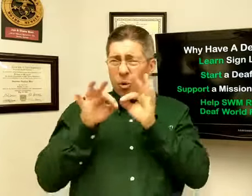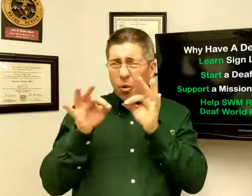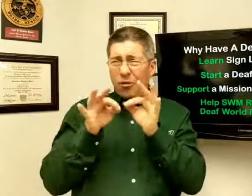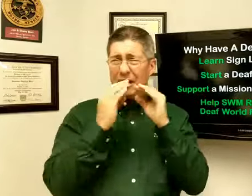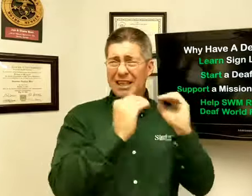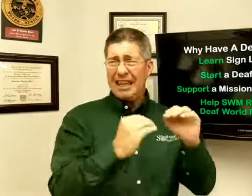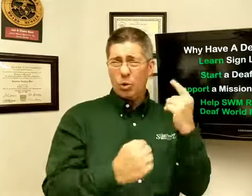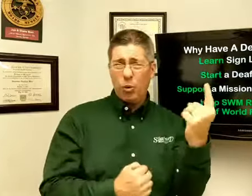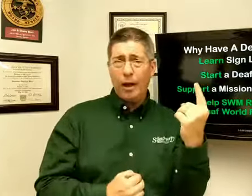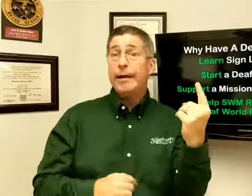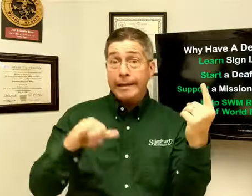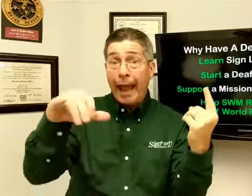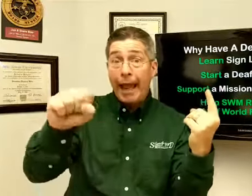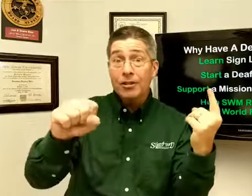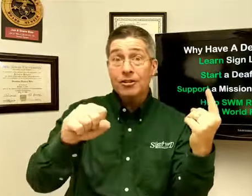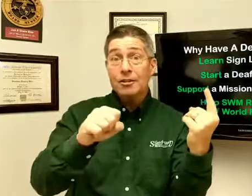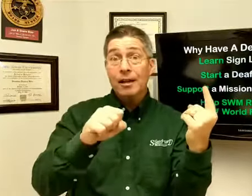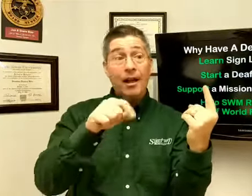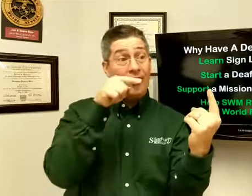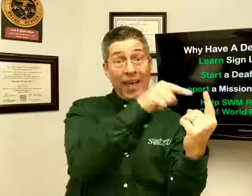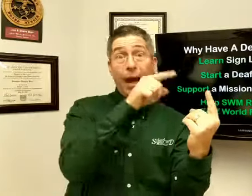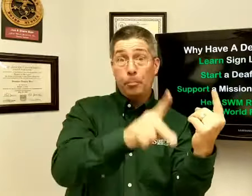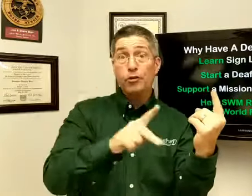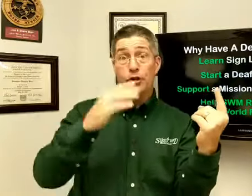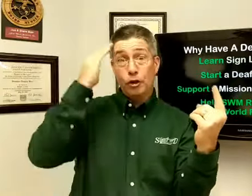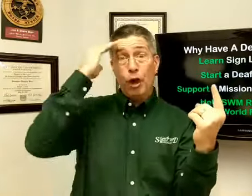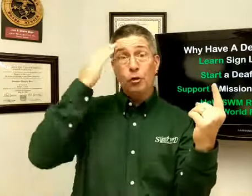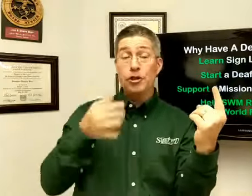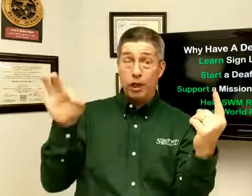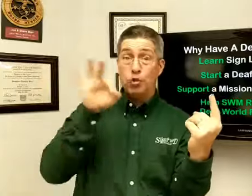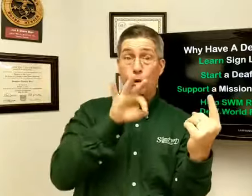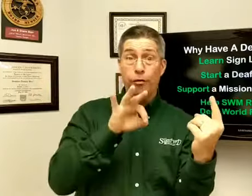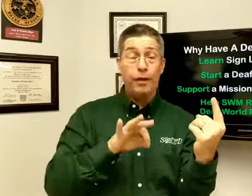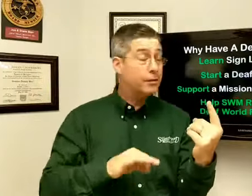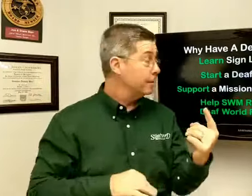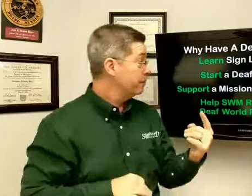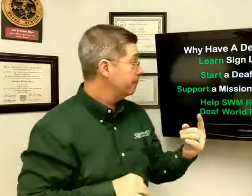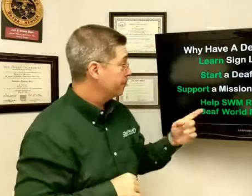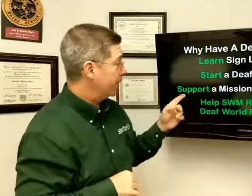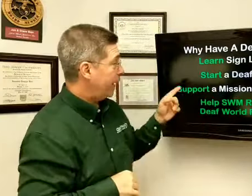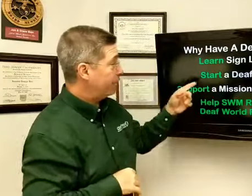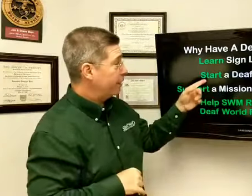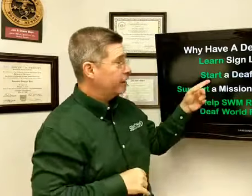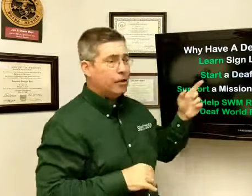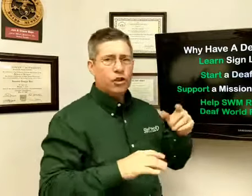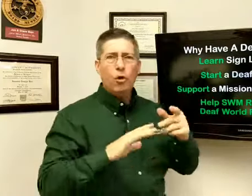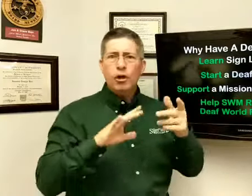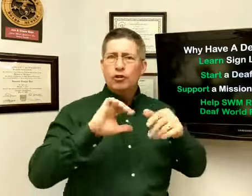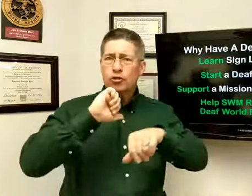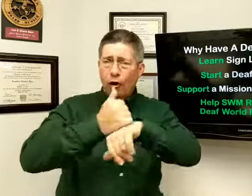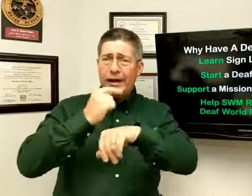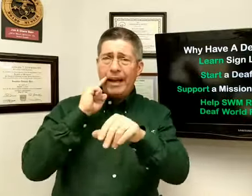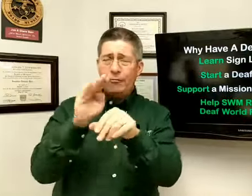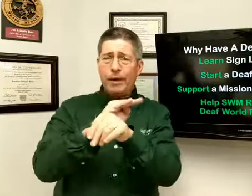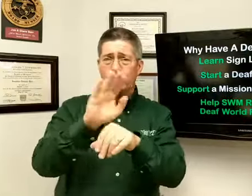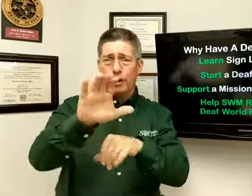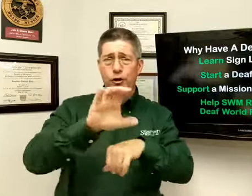worth it to teach one? Yes. That person knows that it's worth it. And then, so start a deaf ministry in your